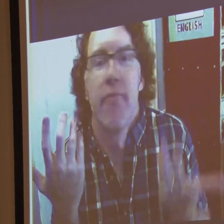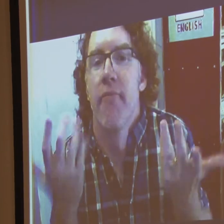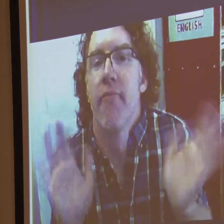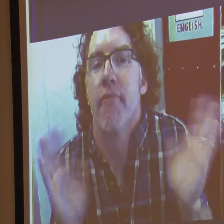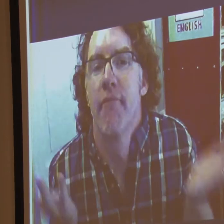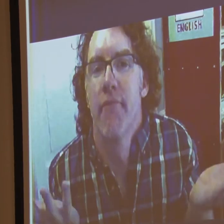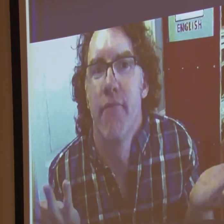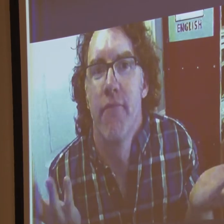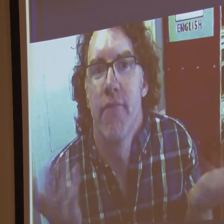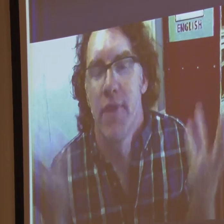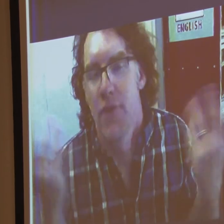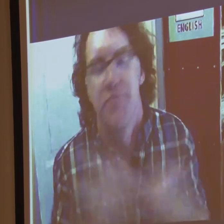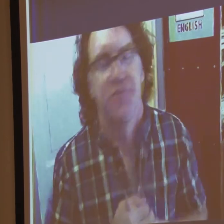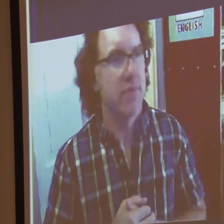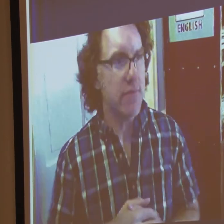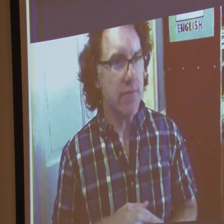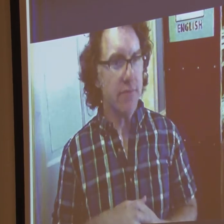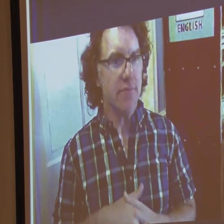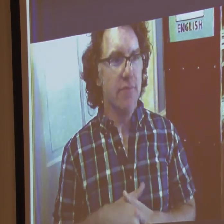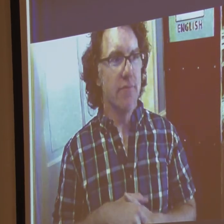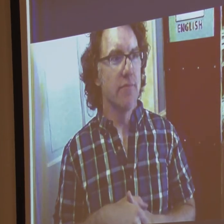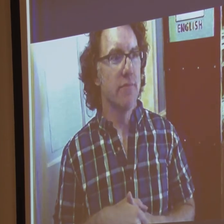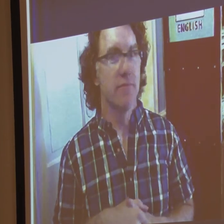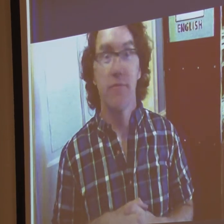else, but we just can't hear, that's all.